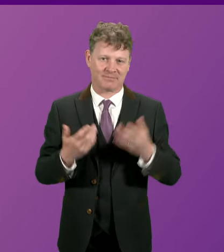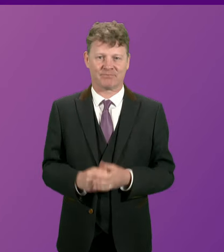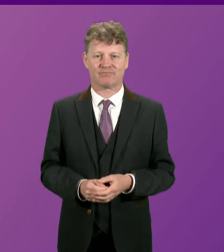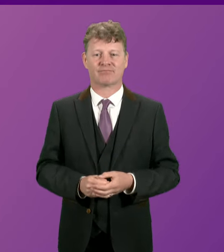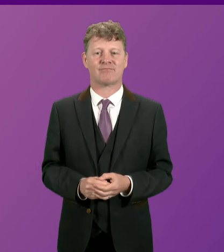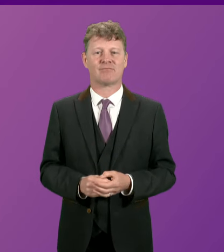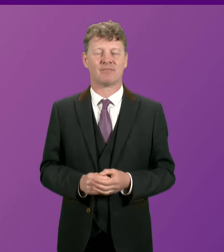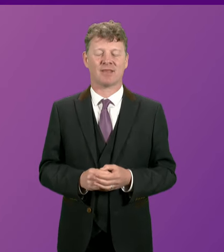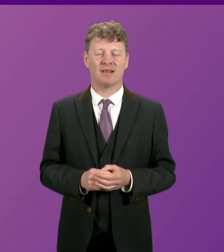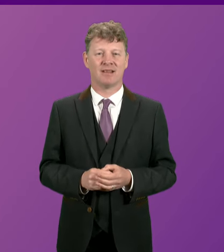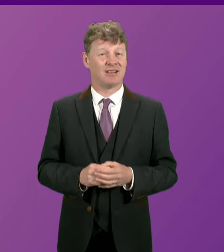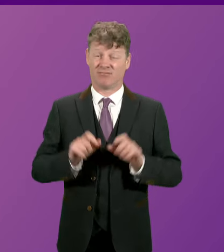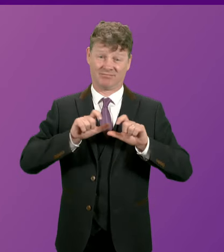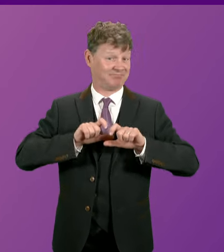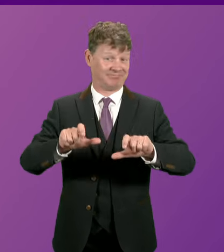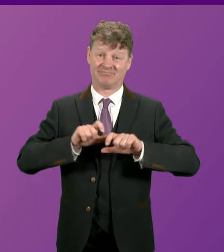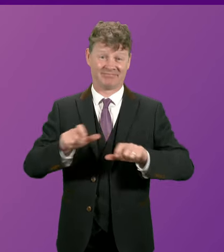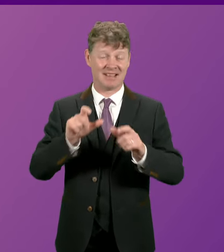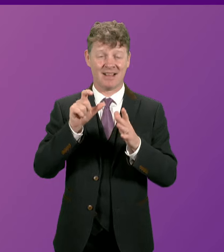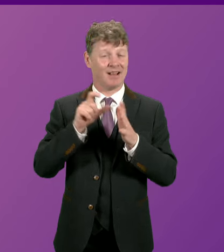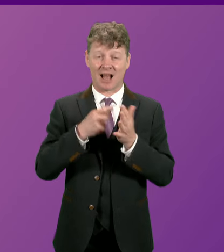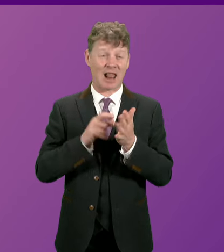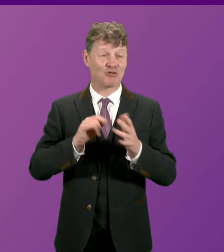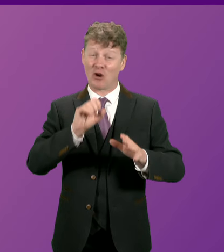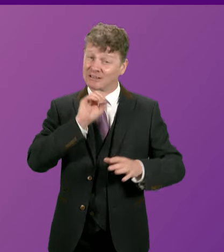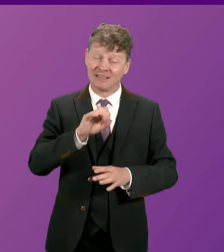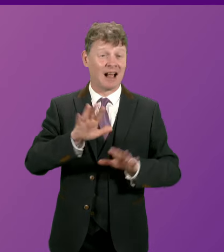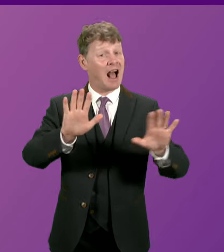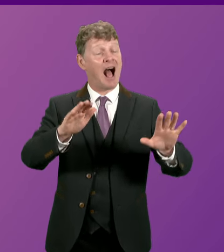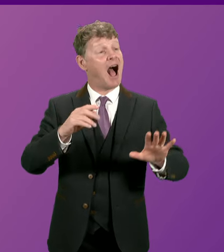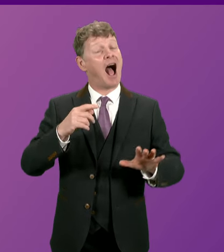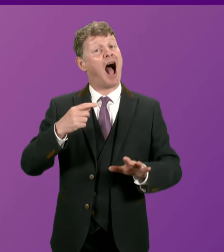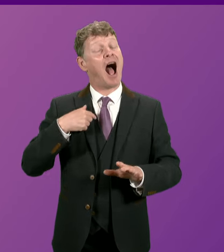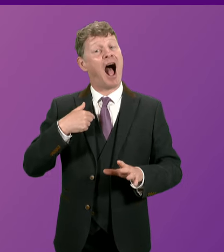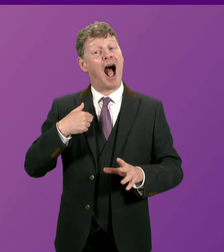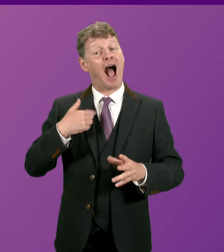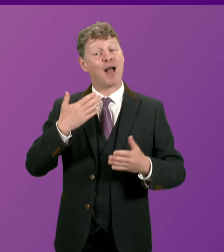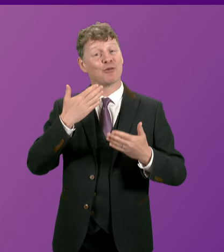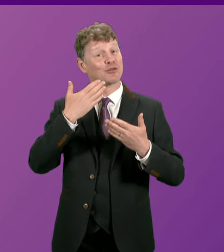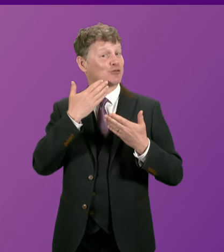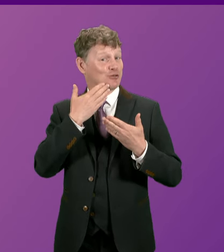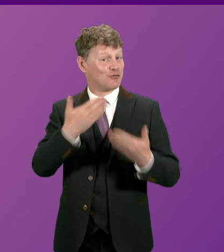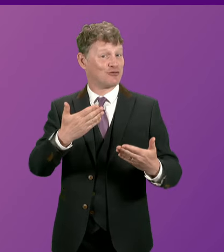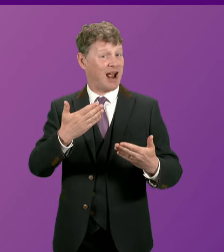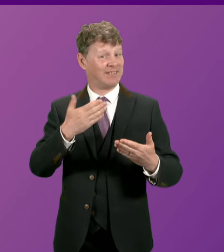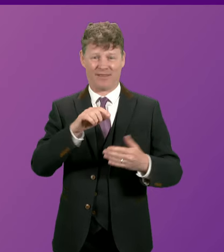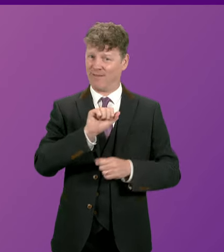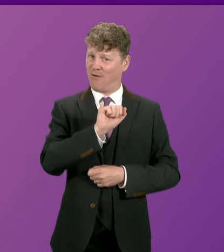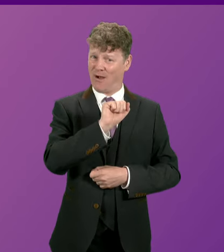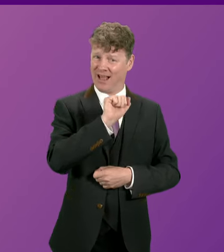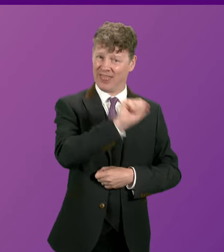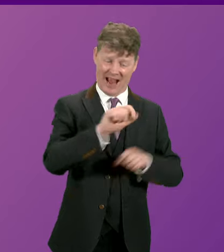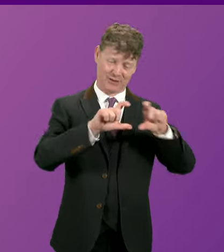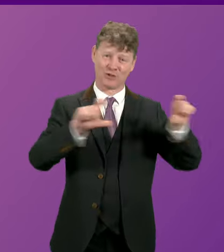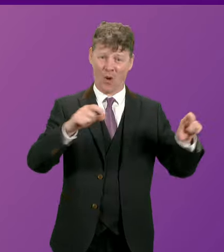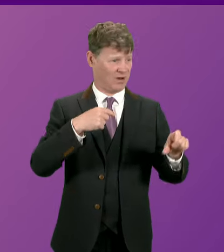I'm very, very grateful for that party election broadcast we will be using in the